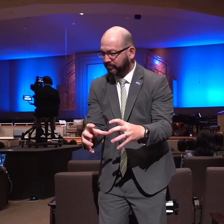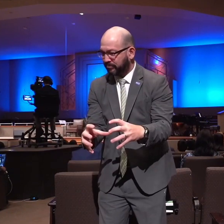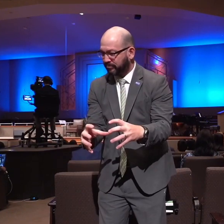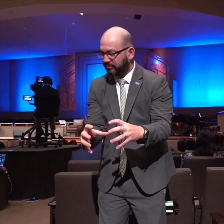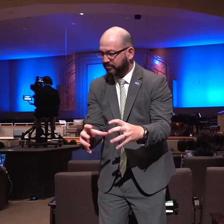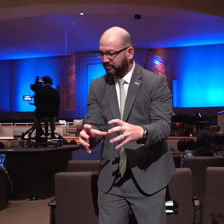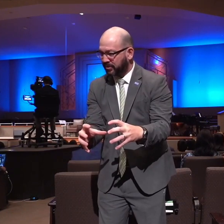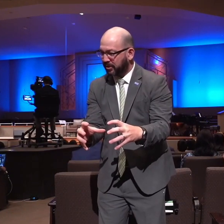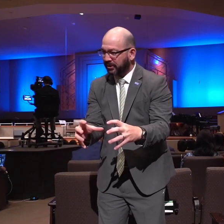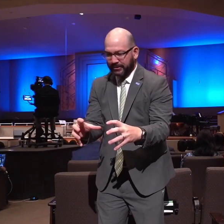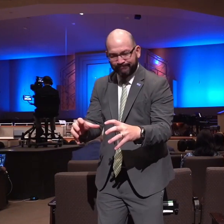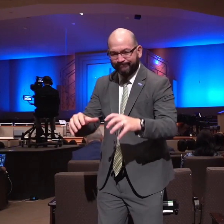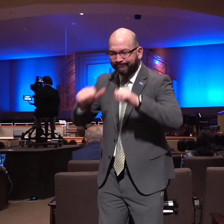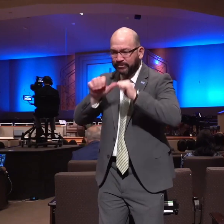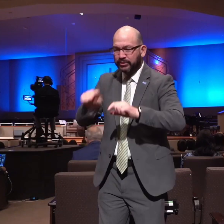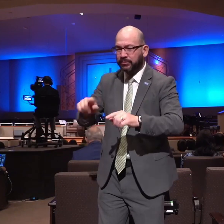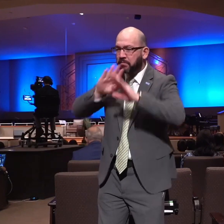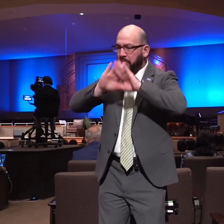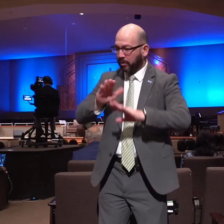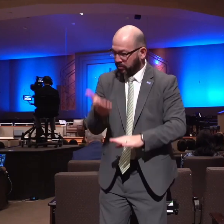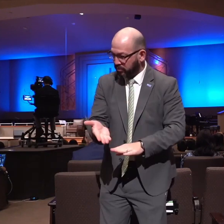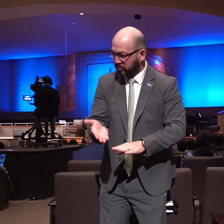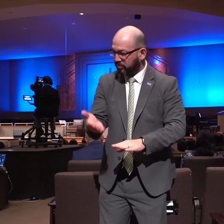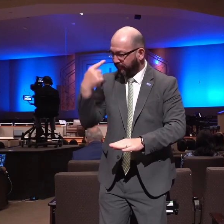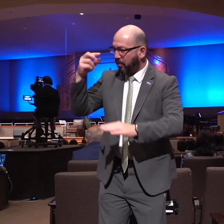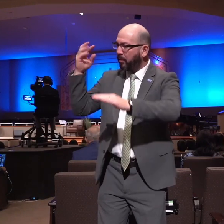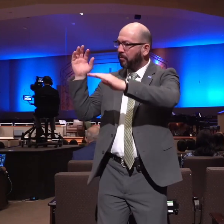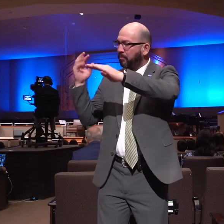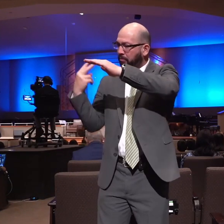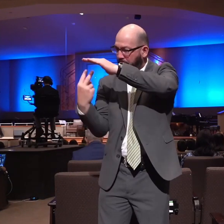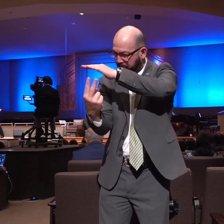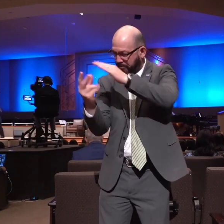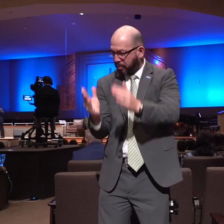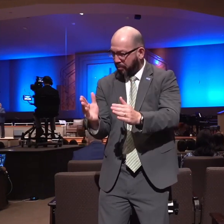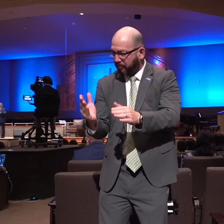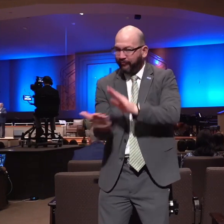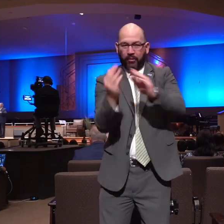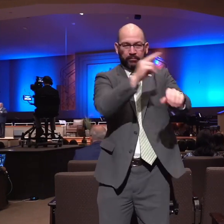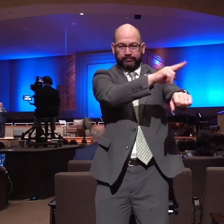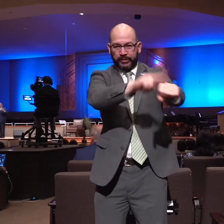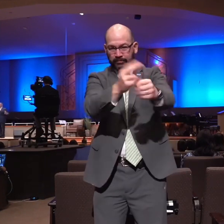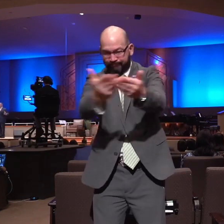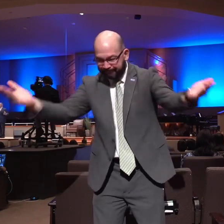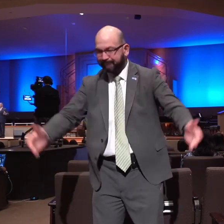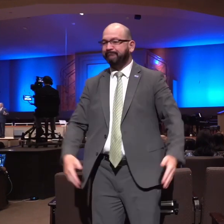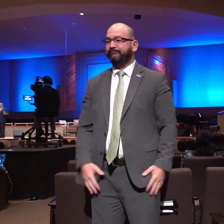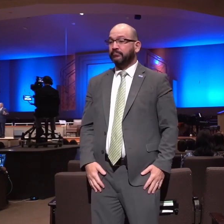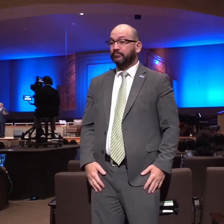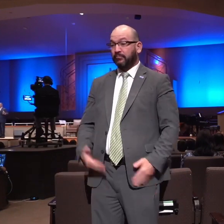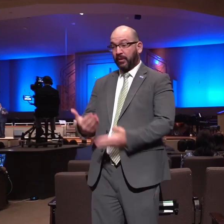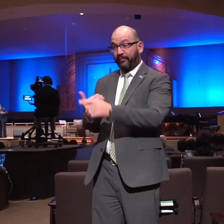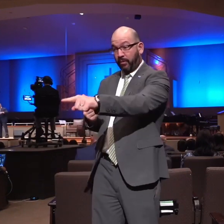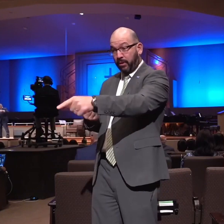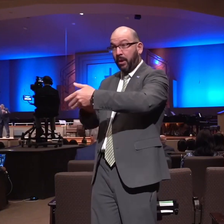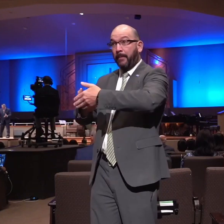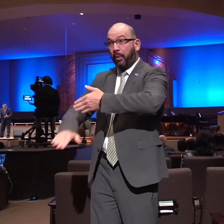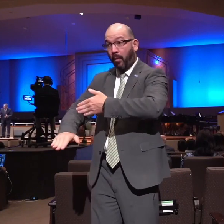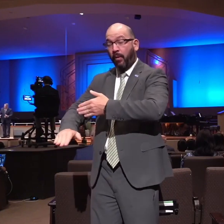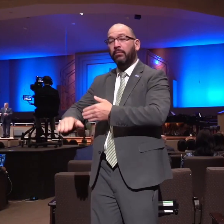ordained thee a prophet to the nations so before Jeremiah was born God's purpose God's